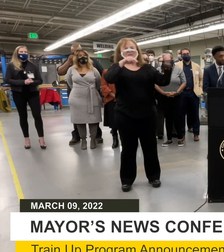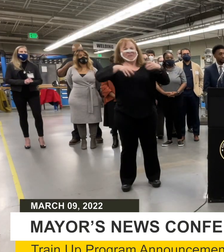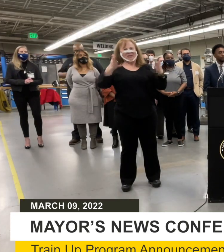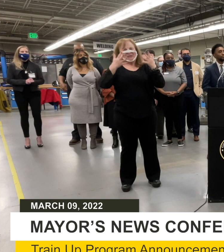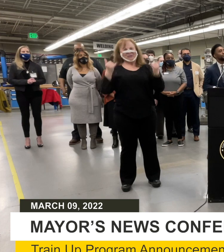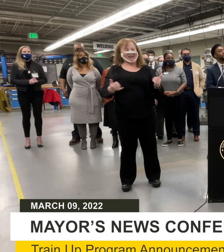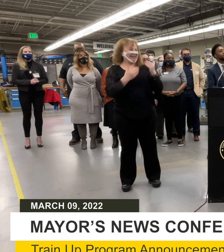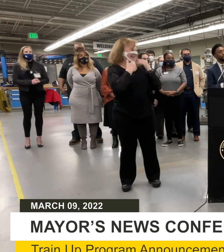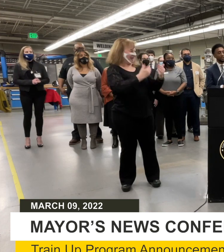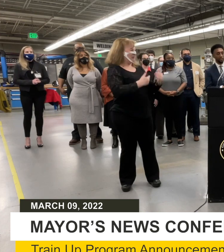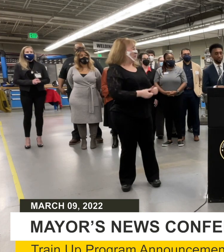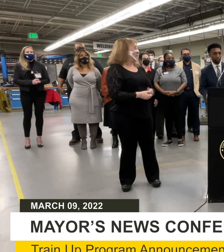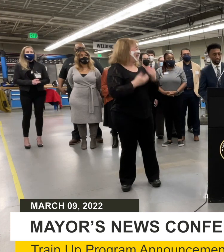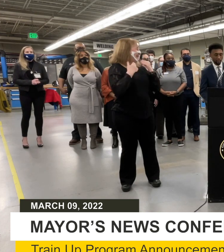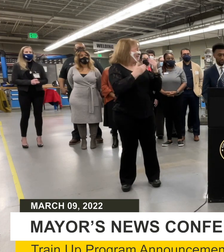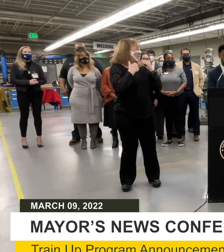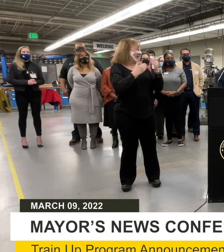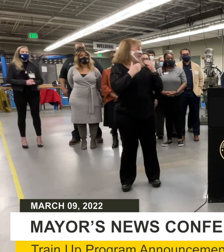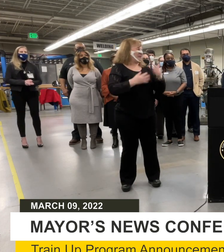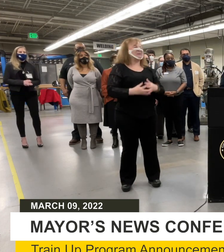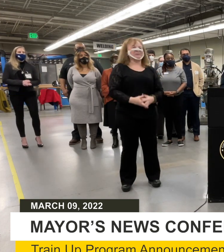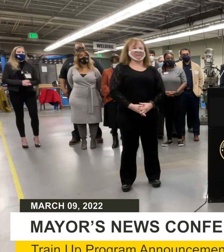today. Thank you. Thank you.